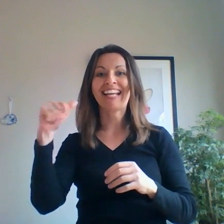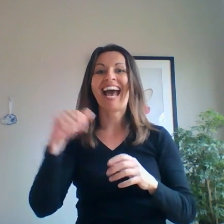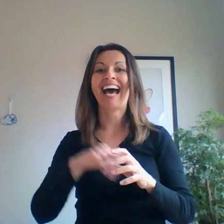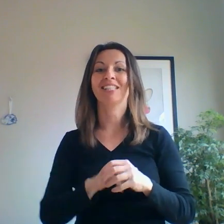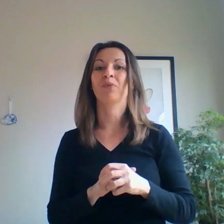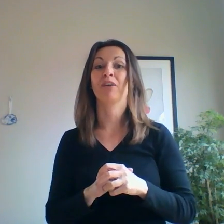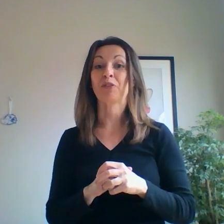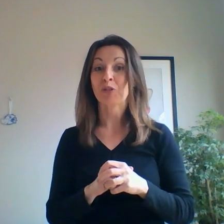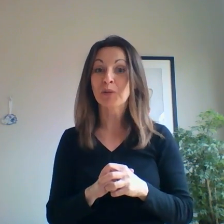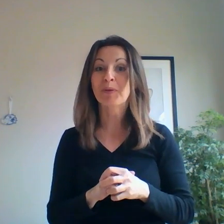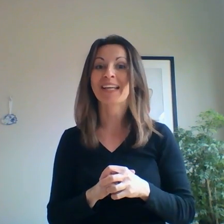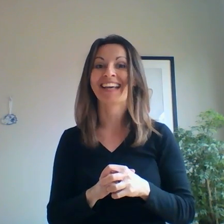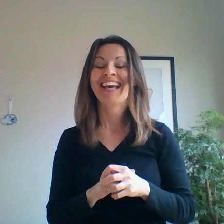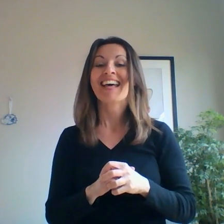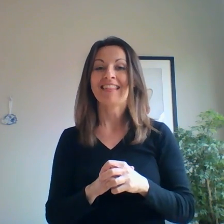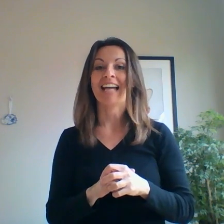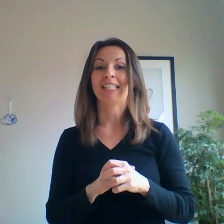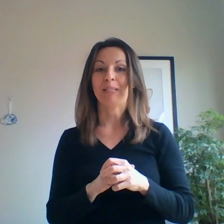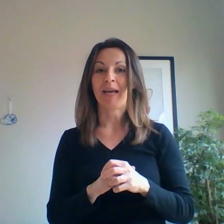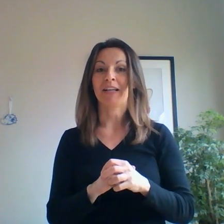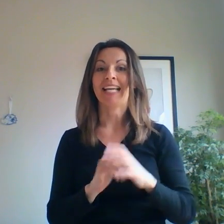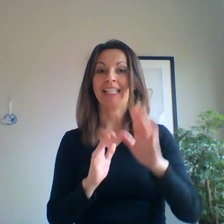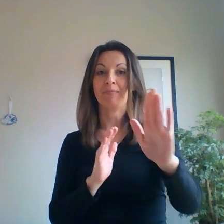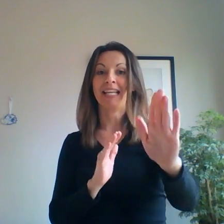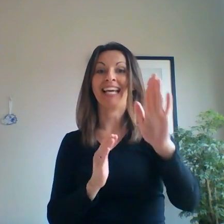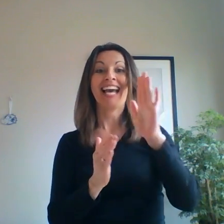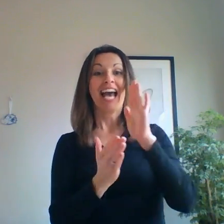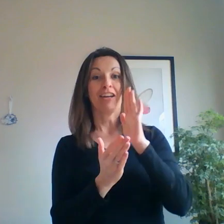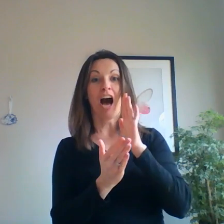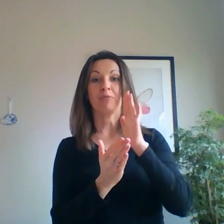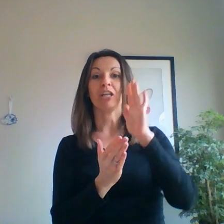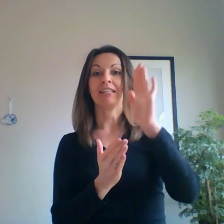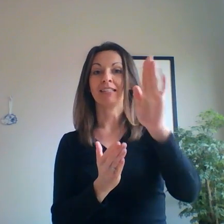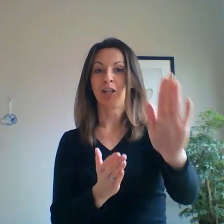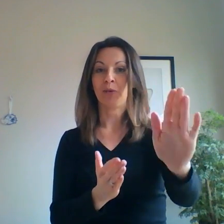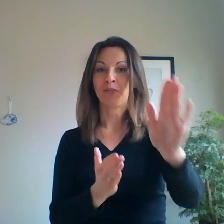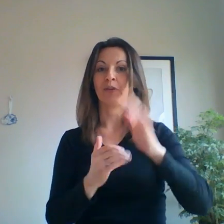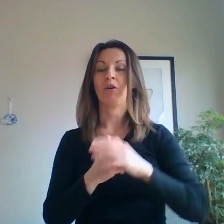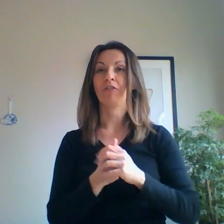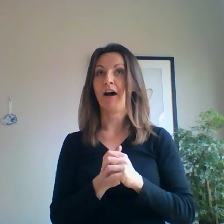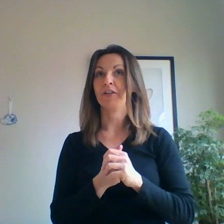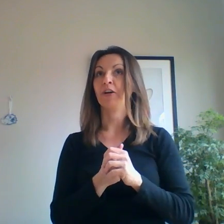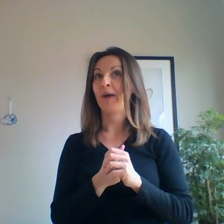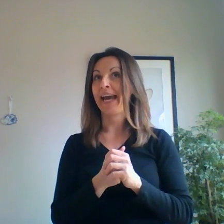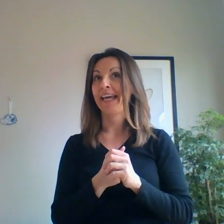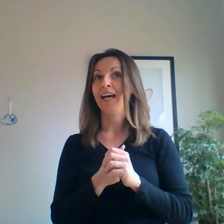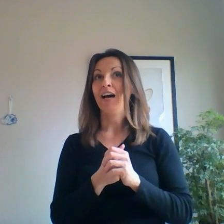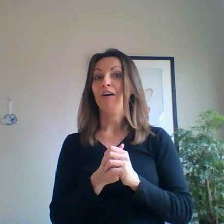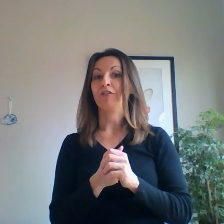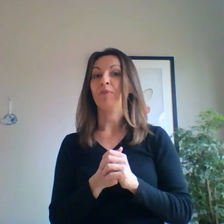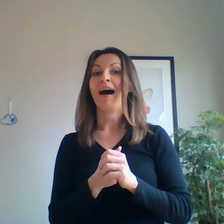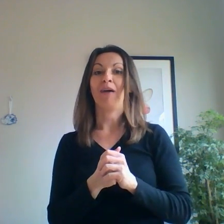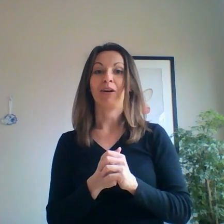has a way of interpreting that disparity as meaning an object is closer or farther away from our